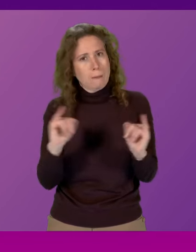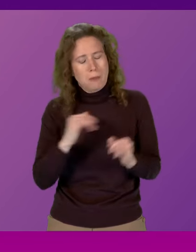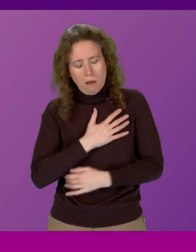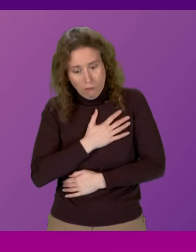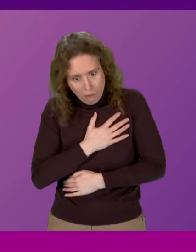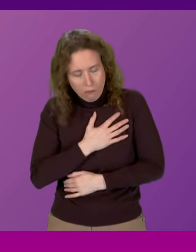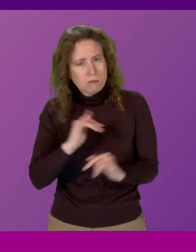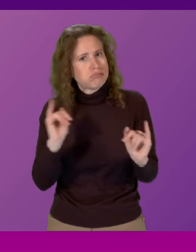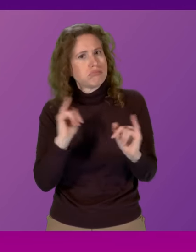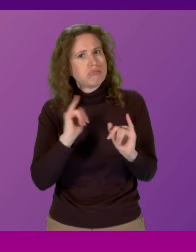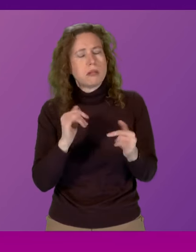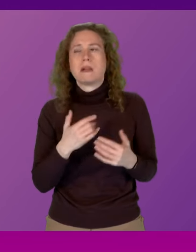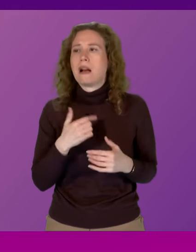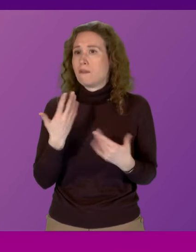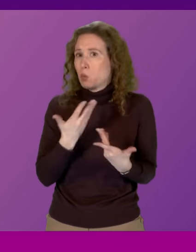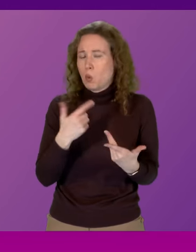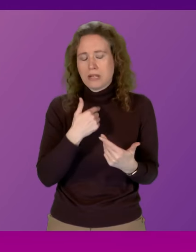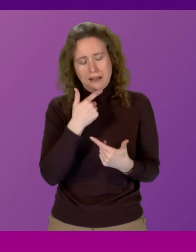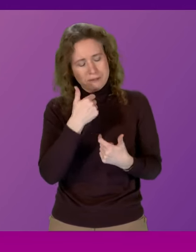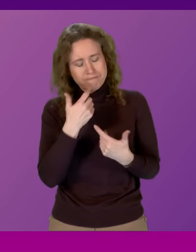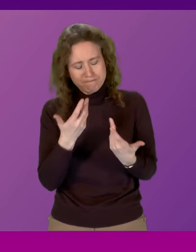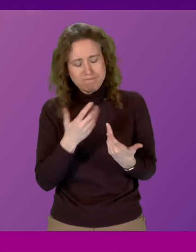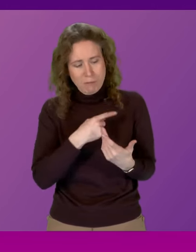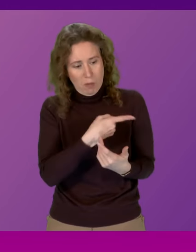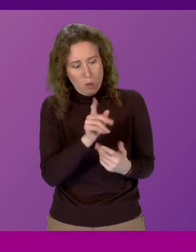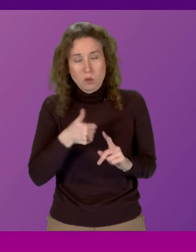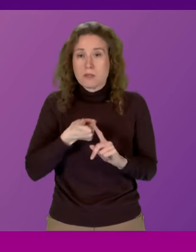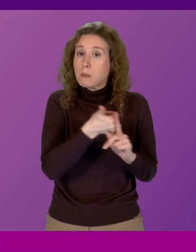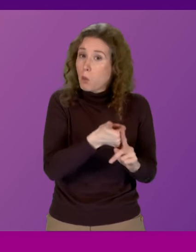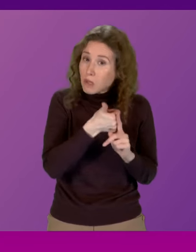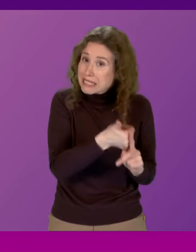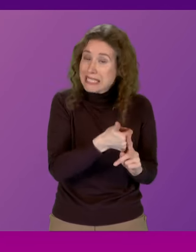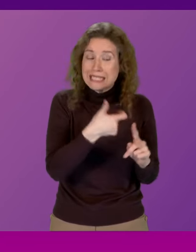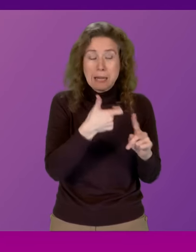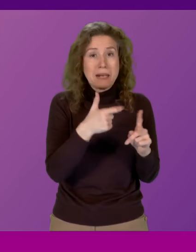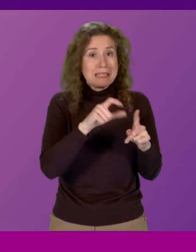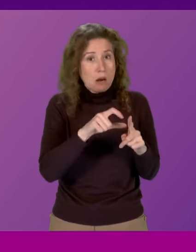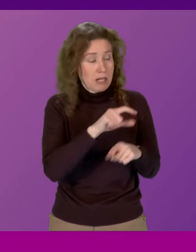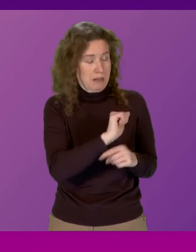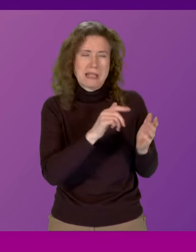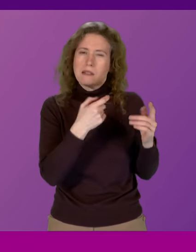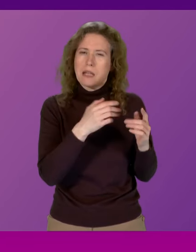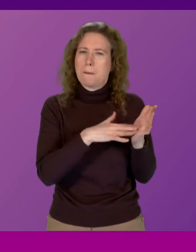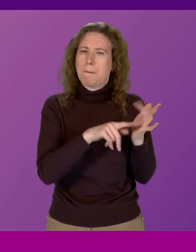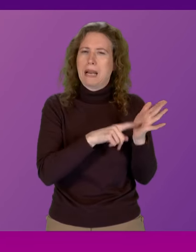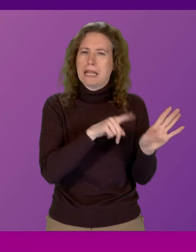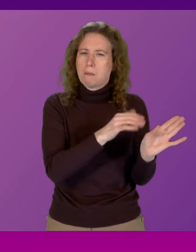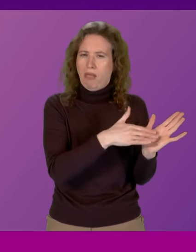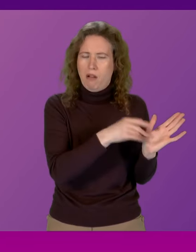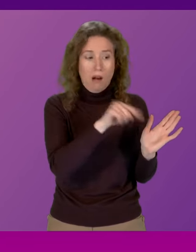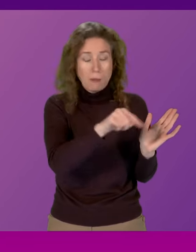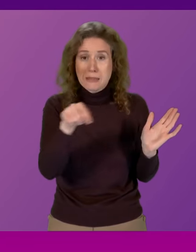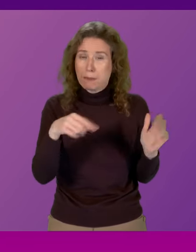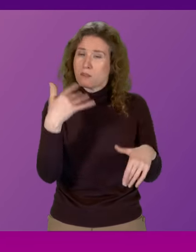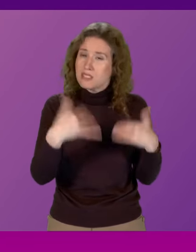have, of course, paid credit to those who have supported Kimberley Darroch and other families who have suffered such a